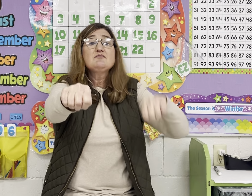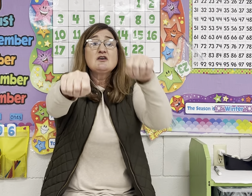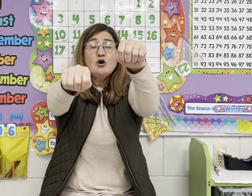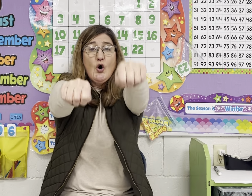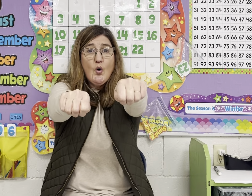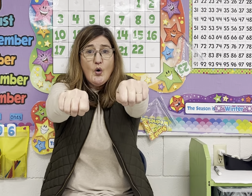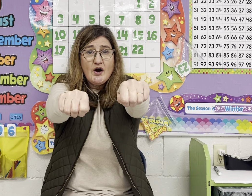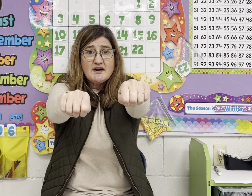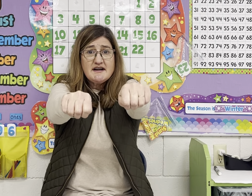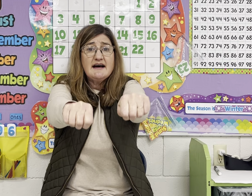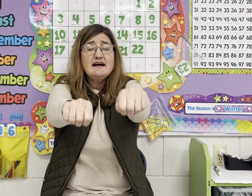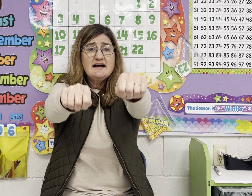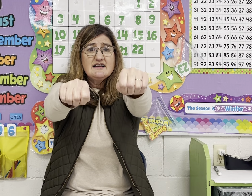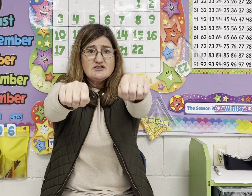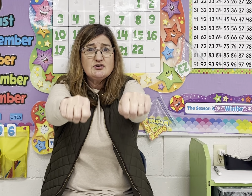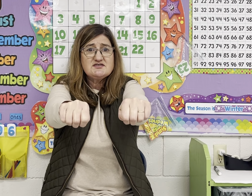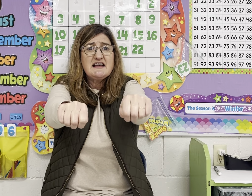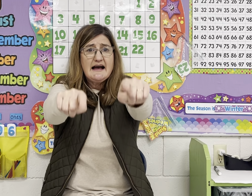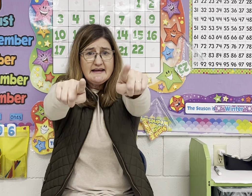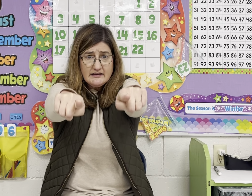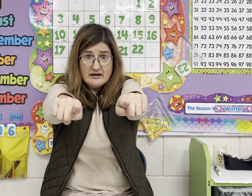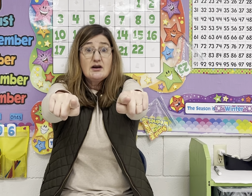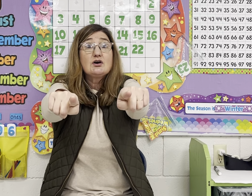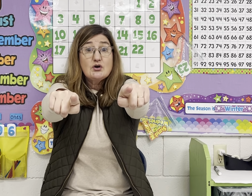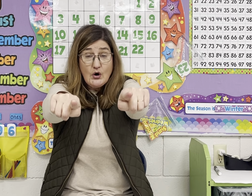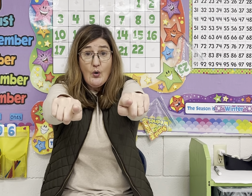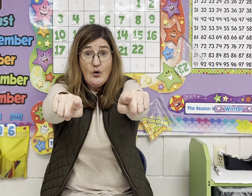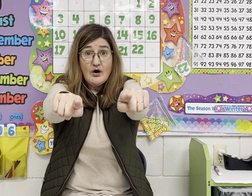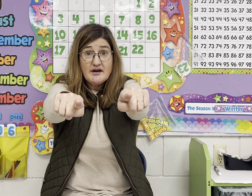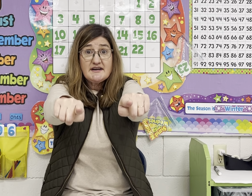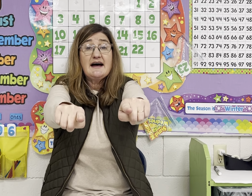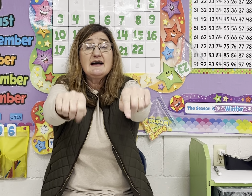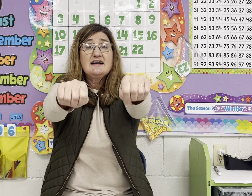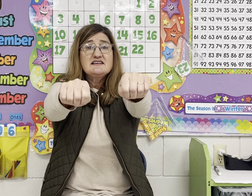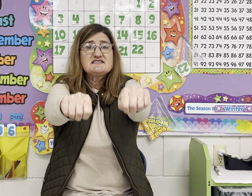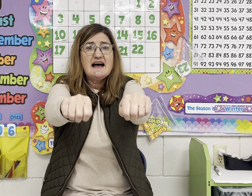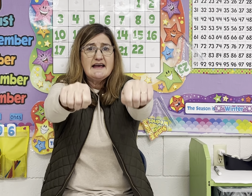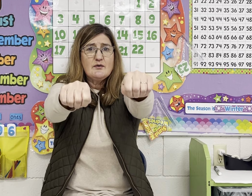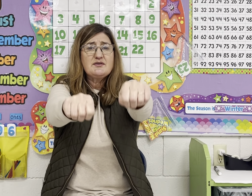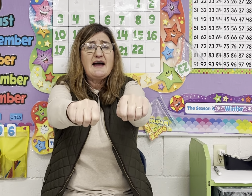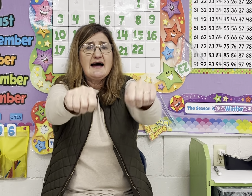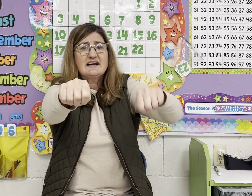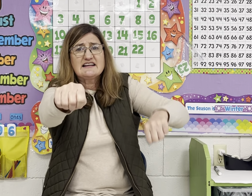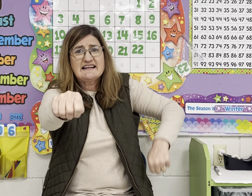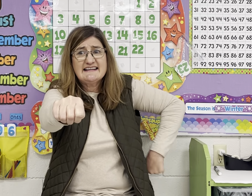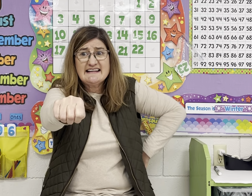Corn. You say corn. Say it without n.